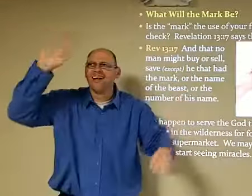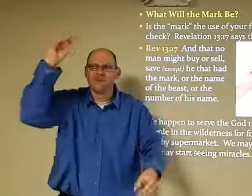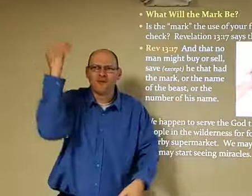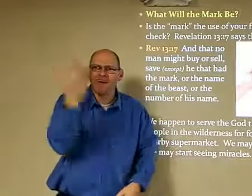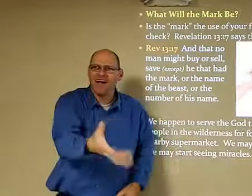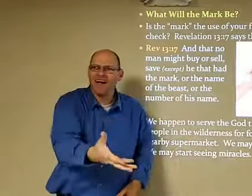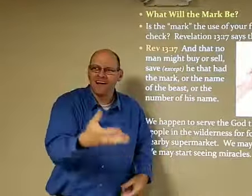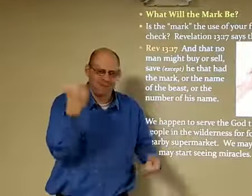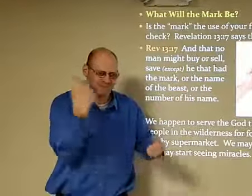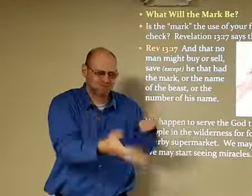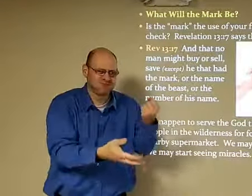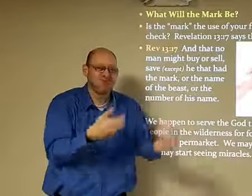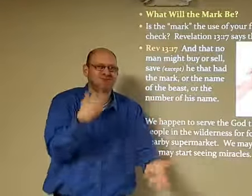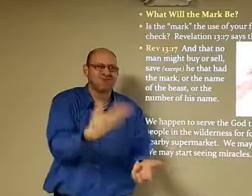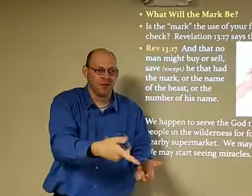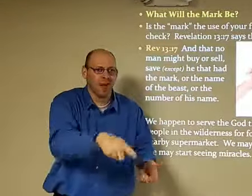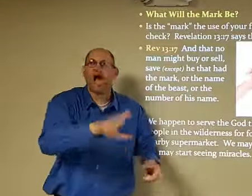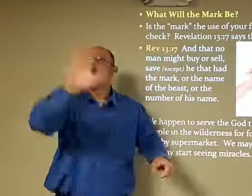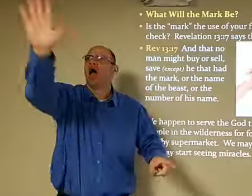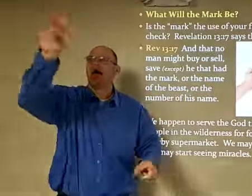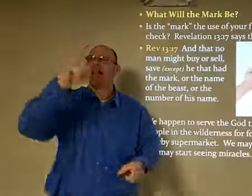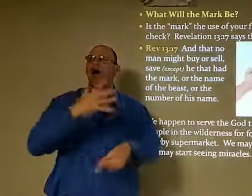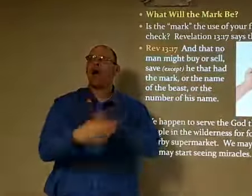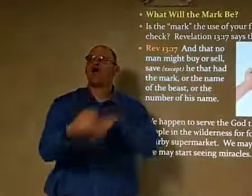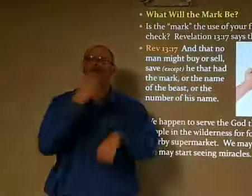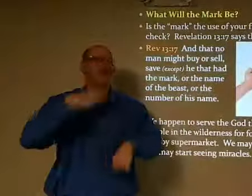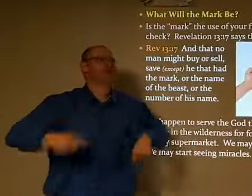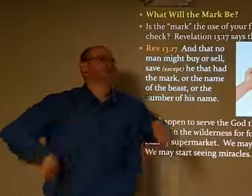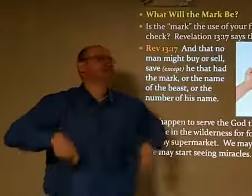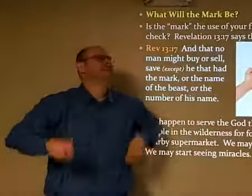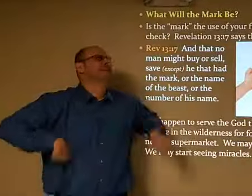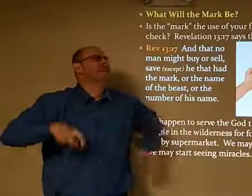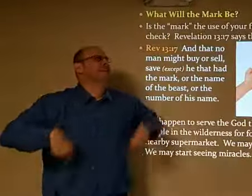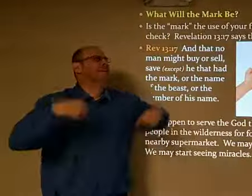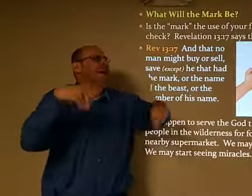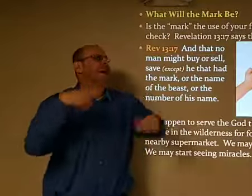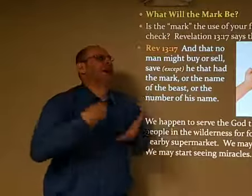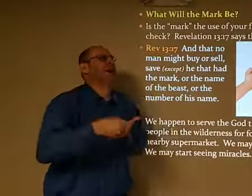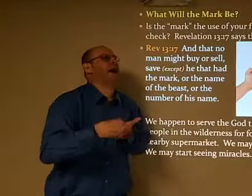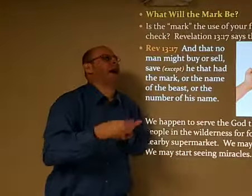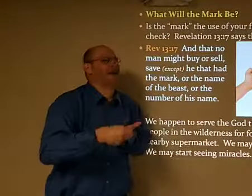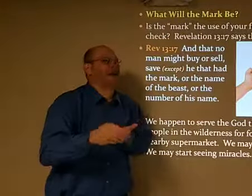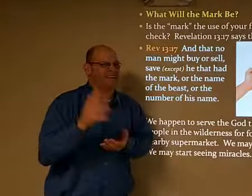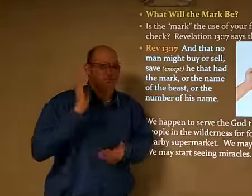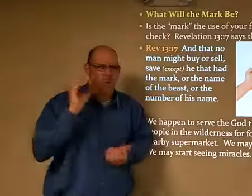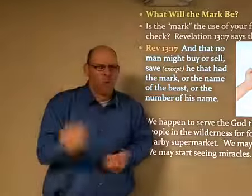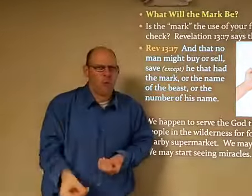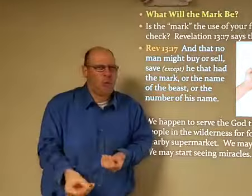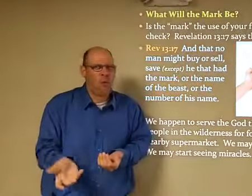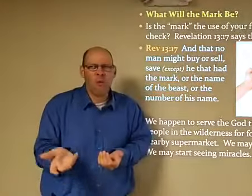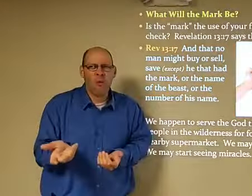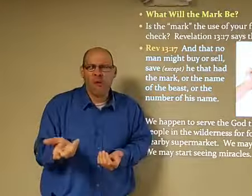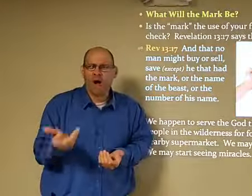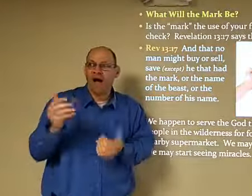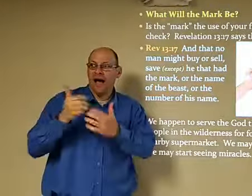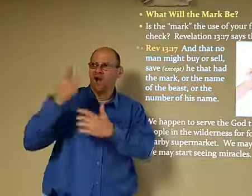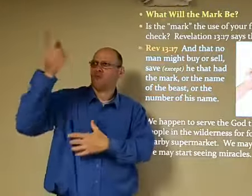there was no place for them to buy food they couldn't find food in nature so God provided for them